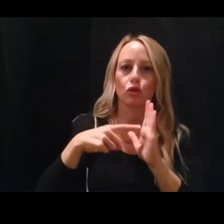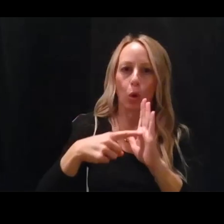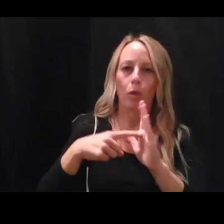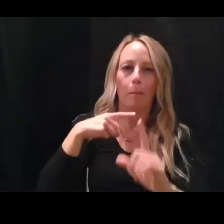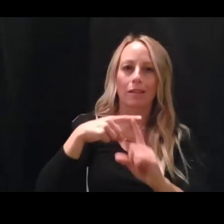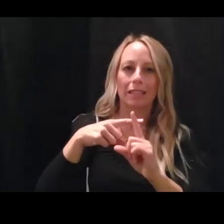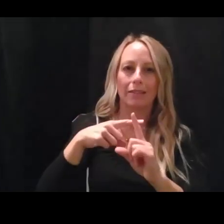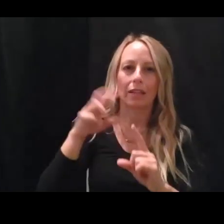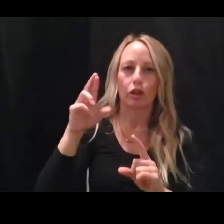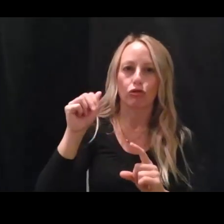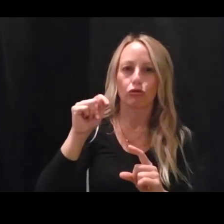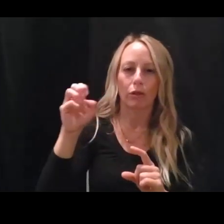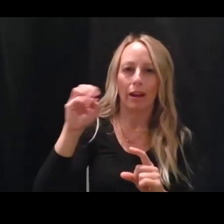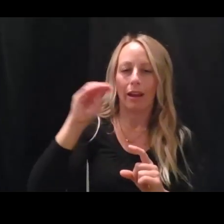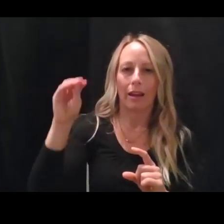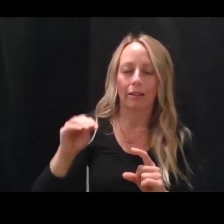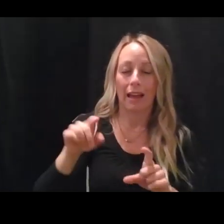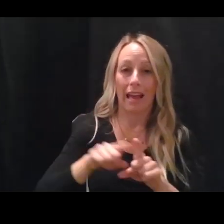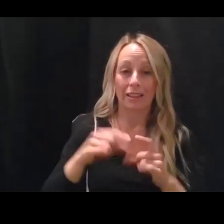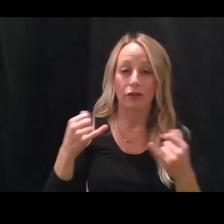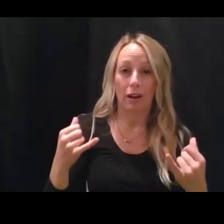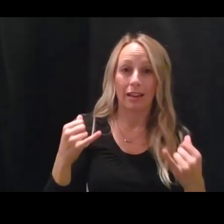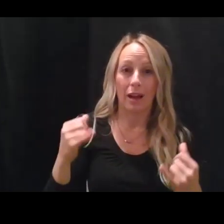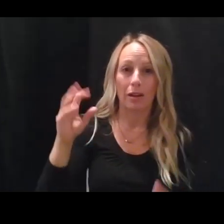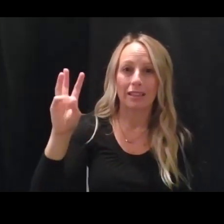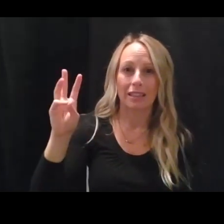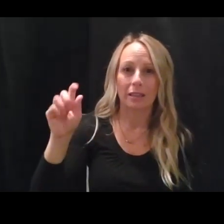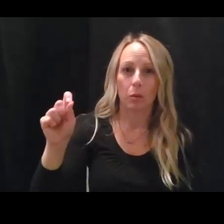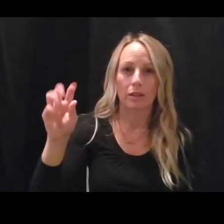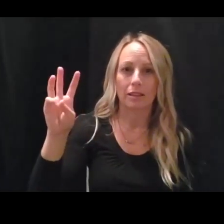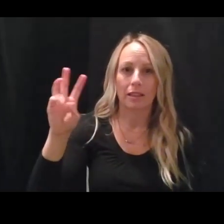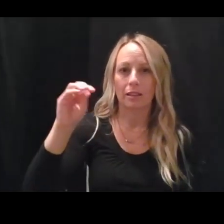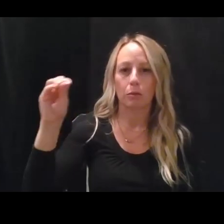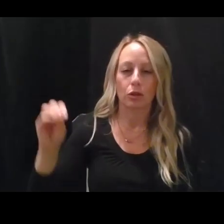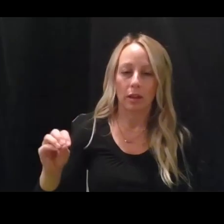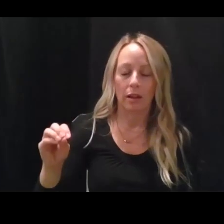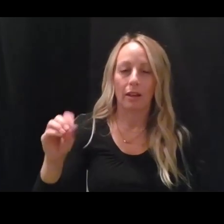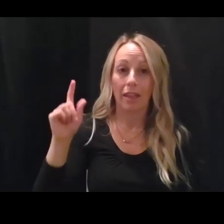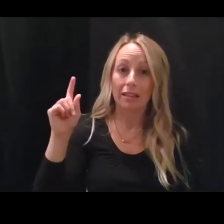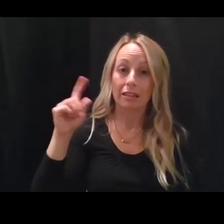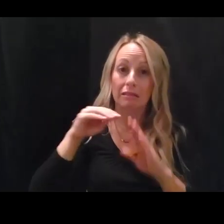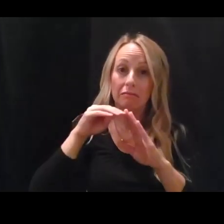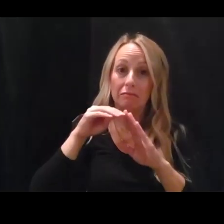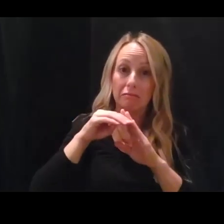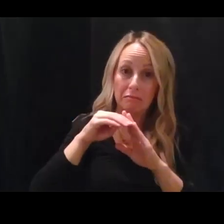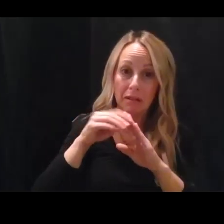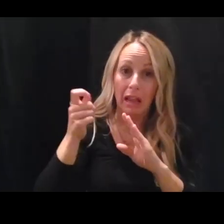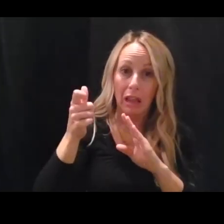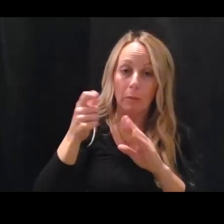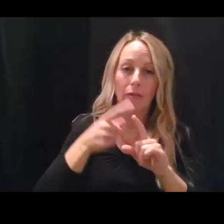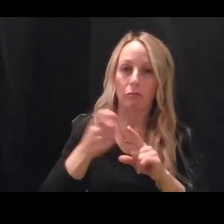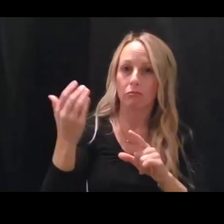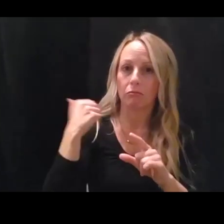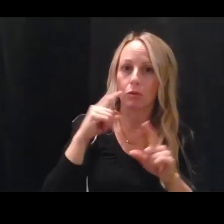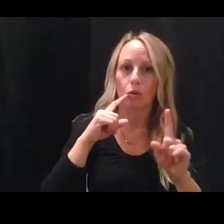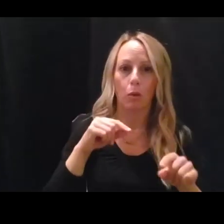County. And as of right now, it is 6.6 percent, which is down a little bit from the last reporting period,